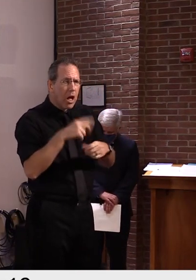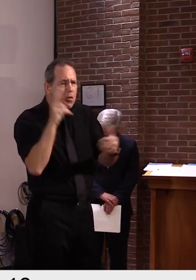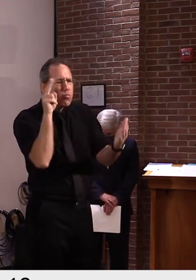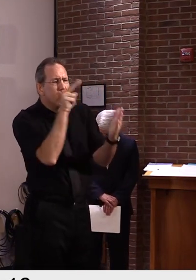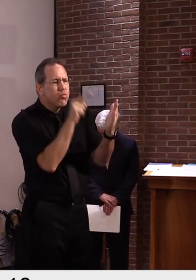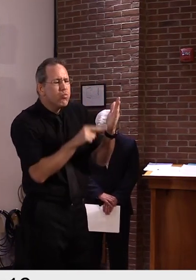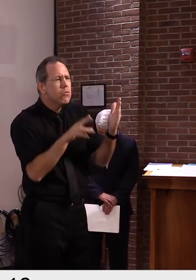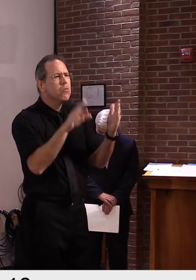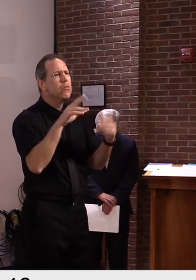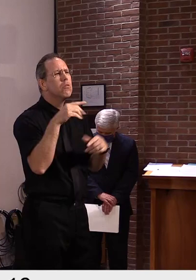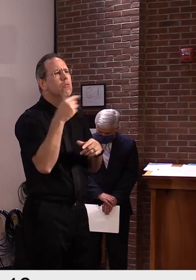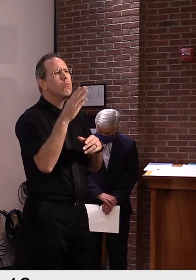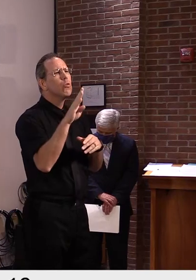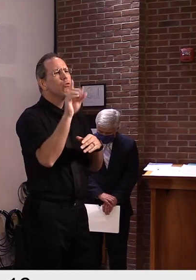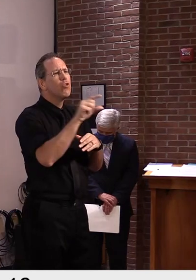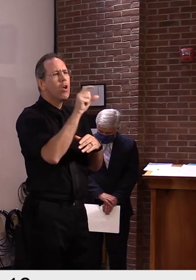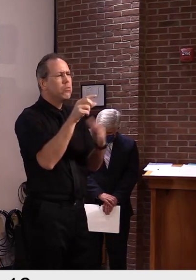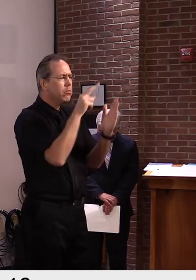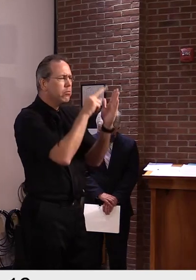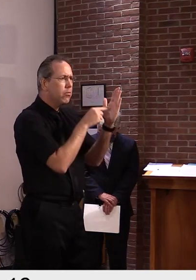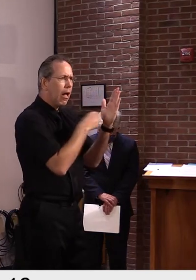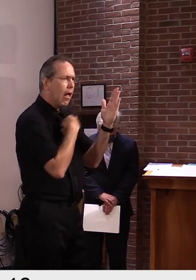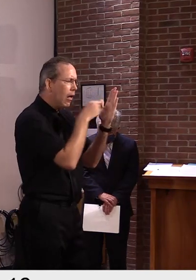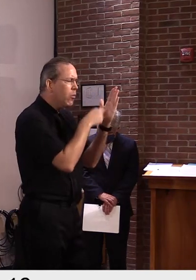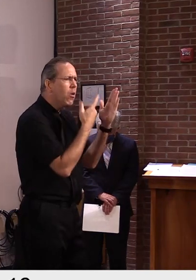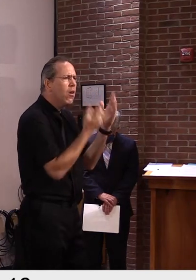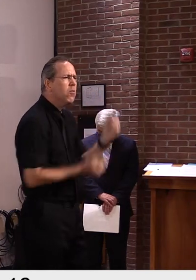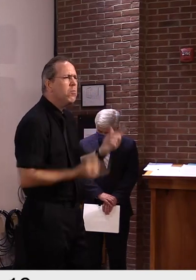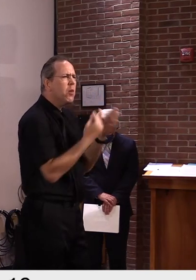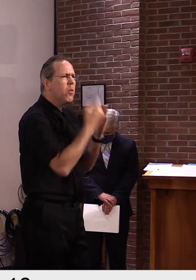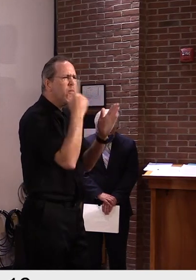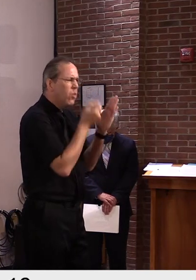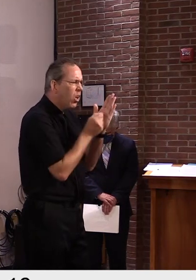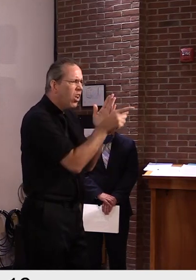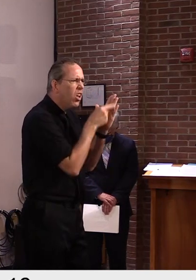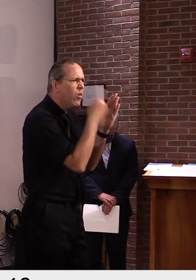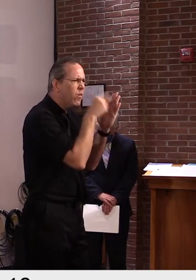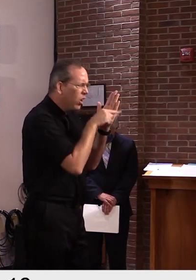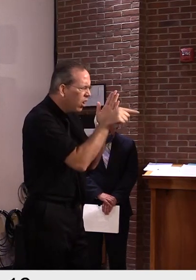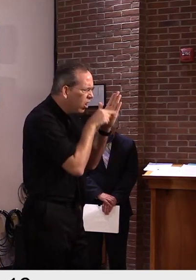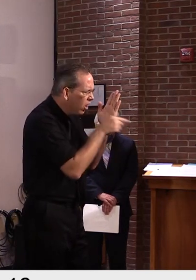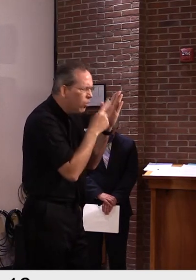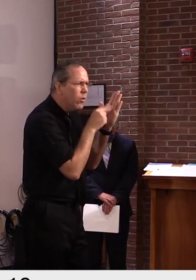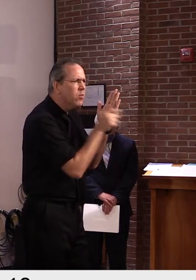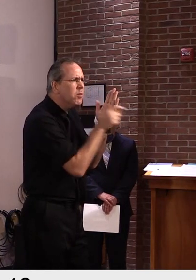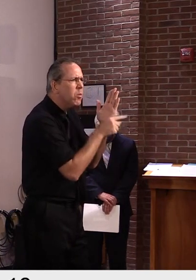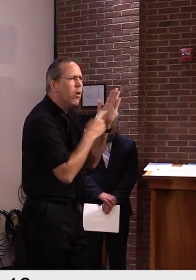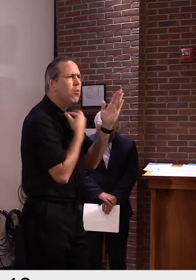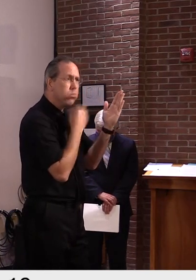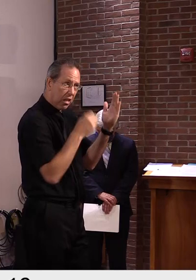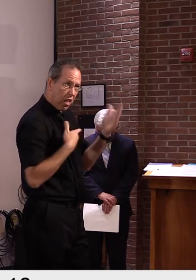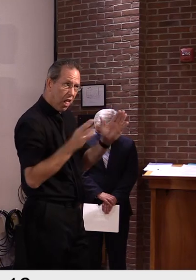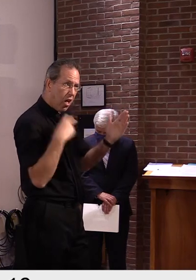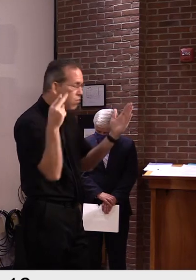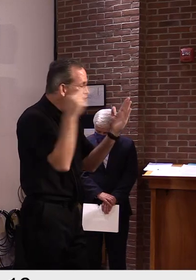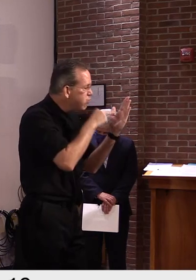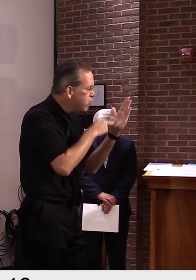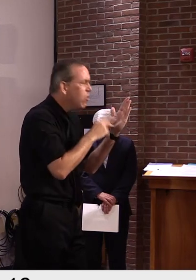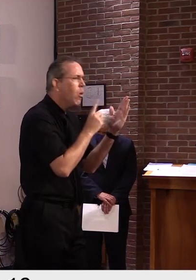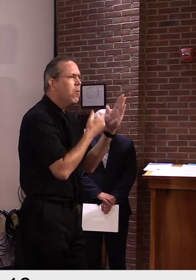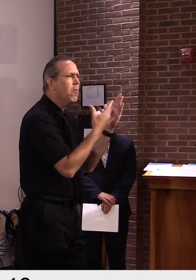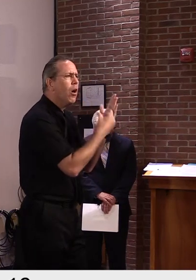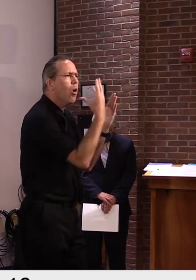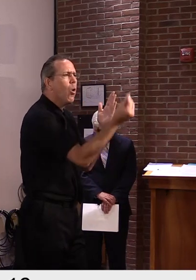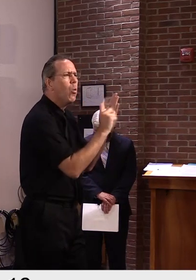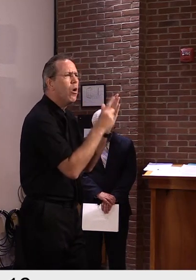as you mentioned. So, you know, when we look at Blue Cross Blue Shield, certainly we're interested generally in sort of what percentage of